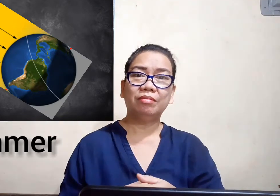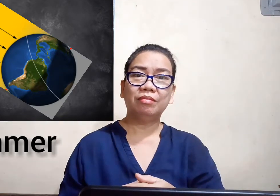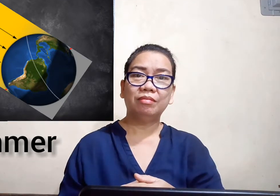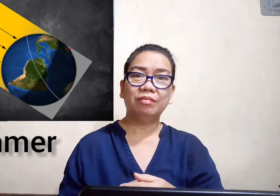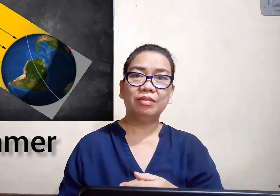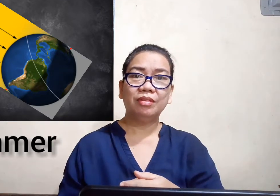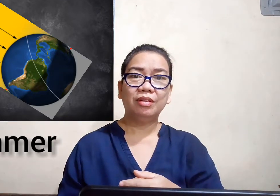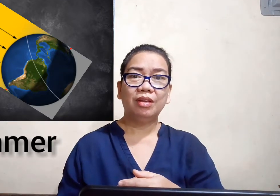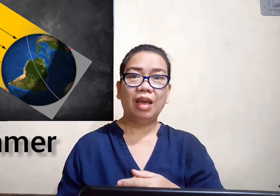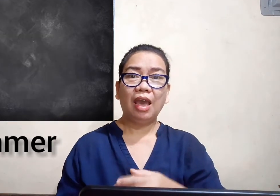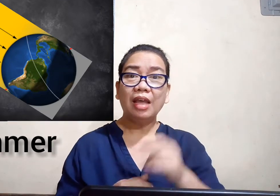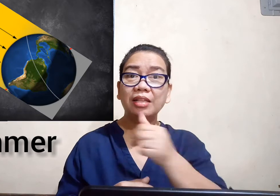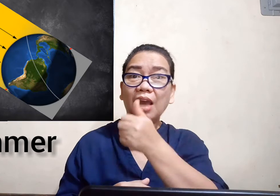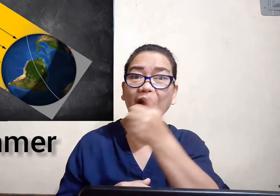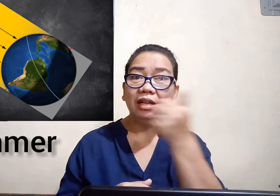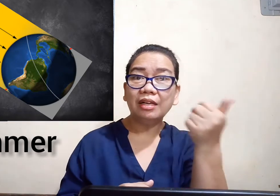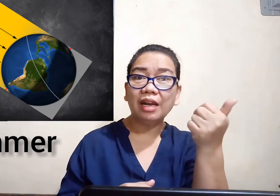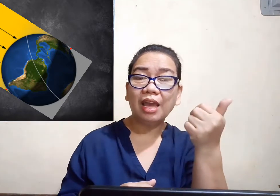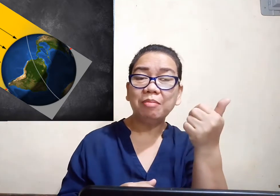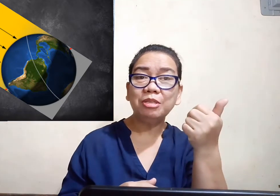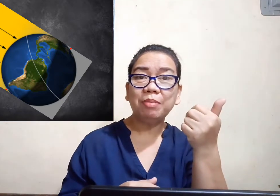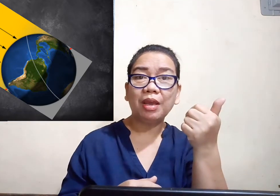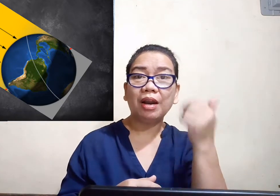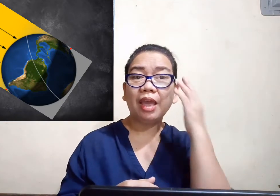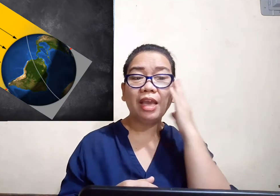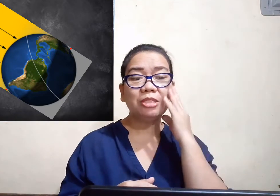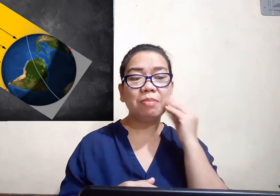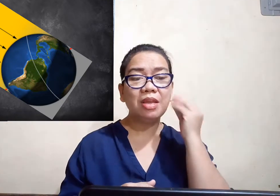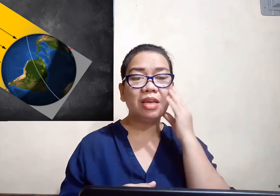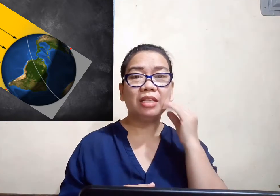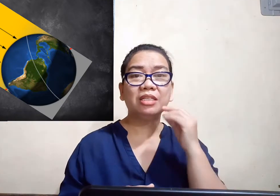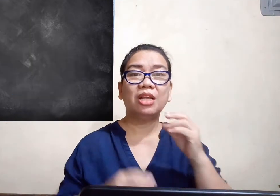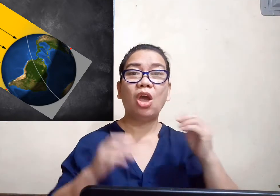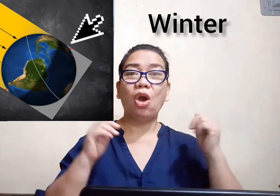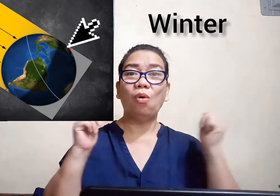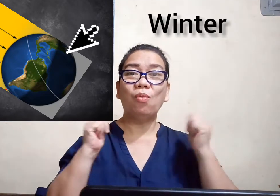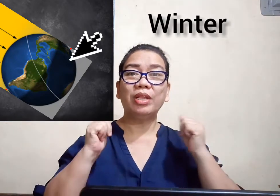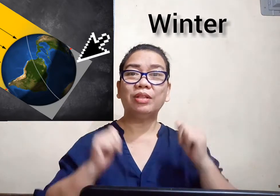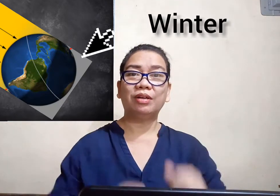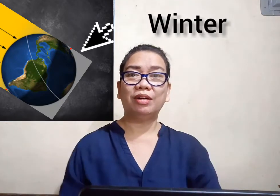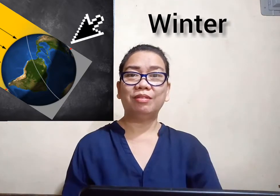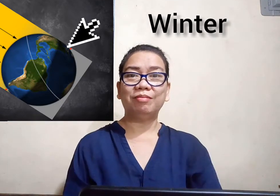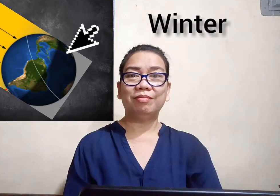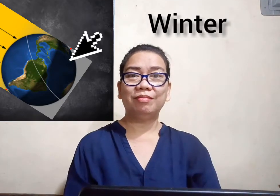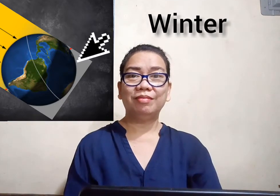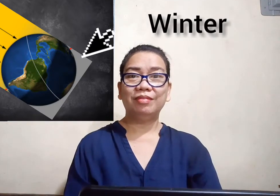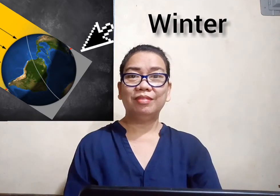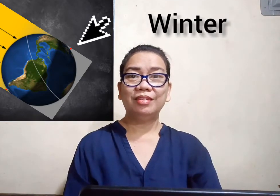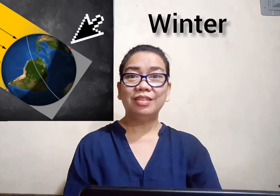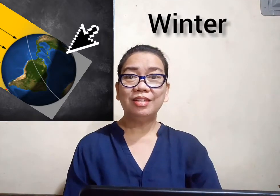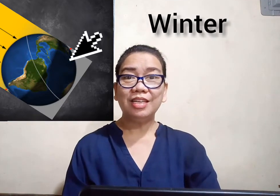and the other hemisphere experience winter see